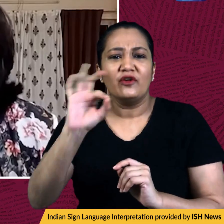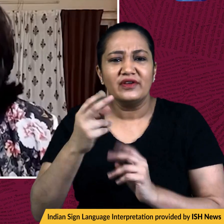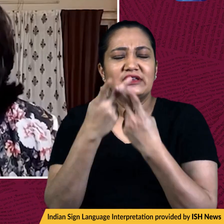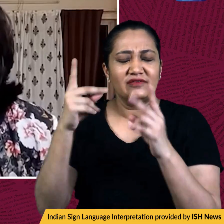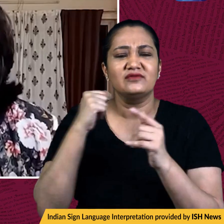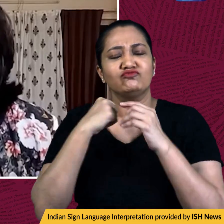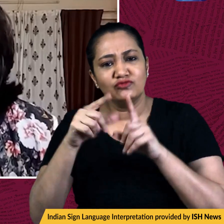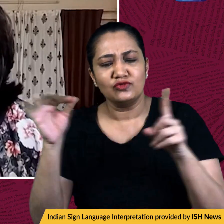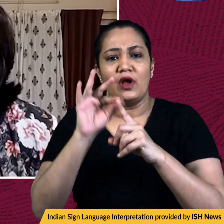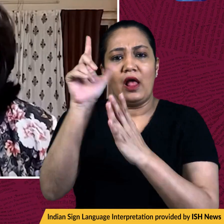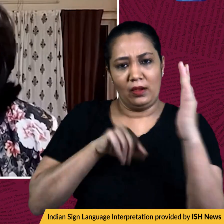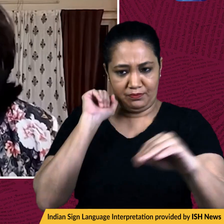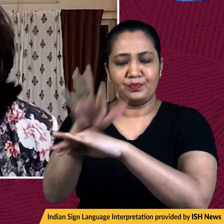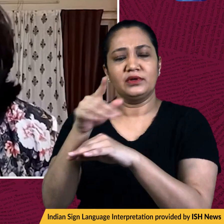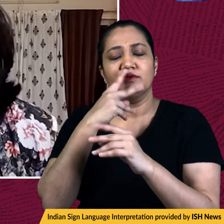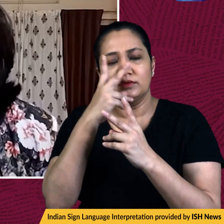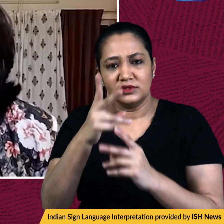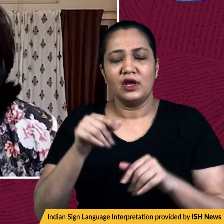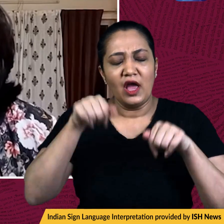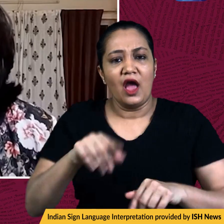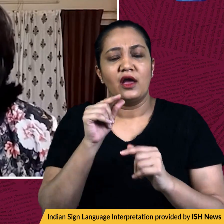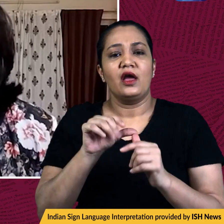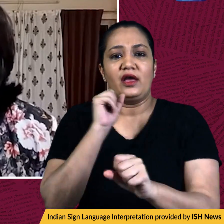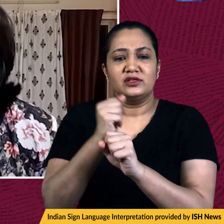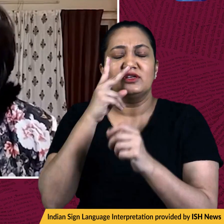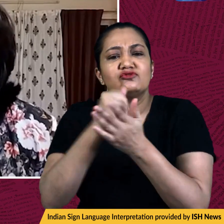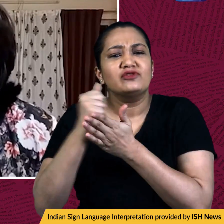We will send a copy by special messenger to EAG, see if you can do some help.